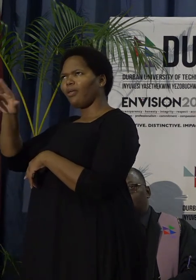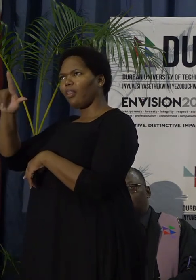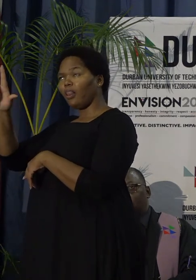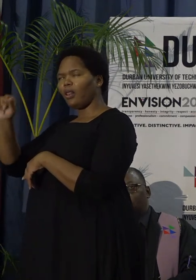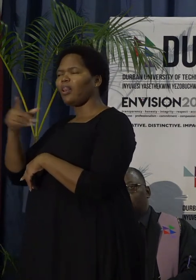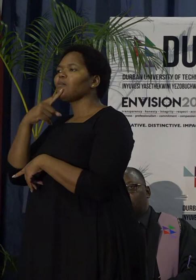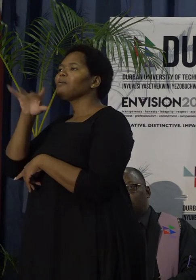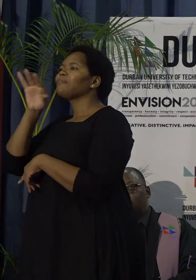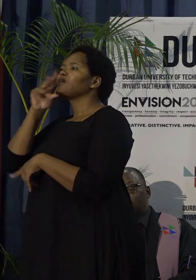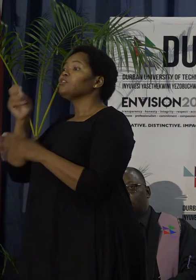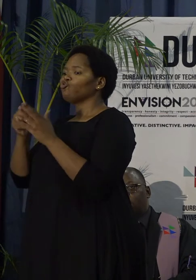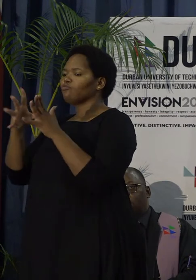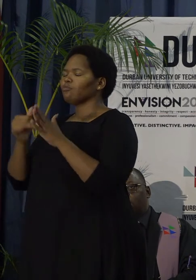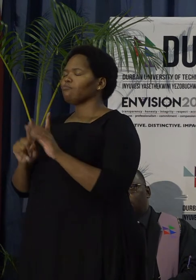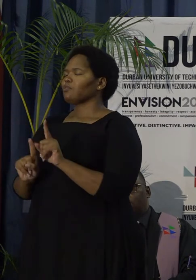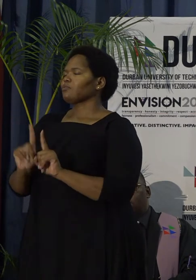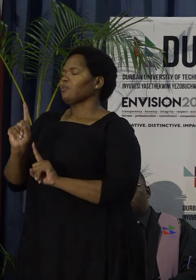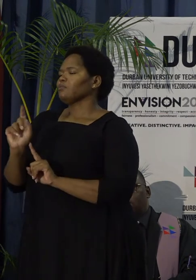success,